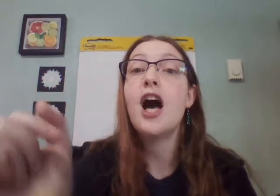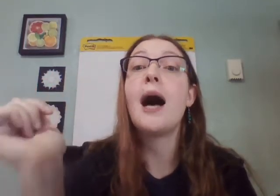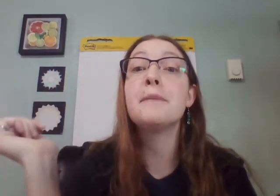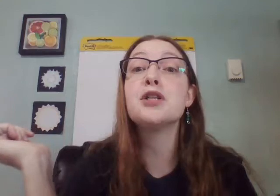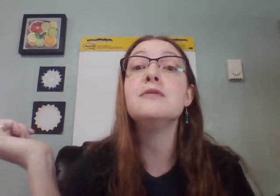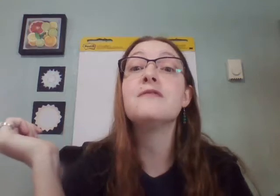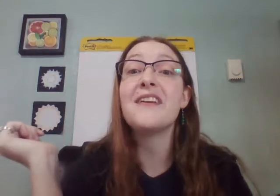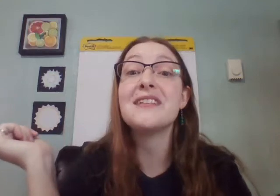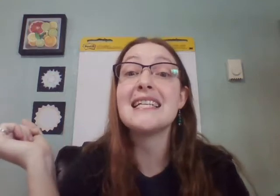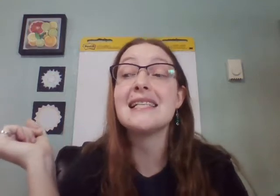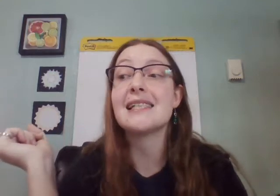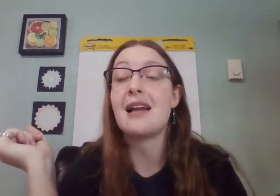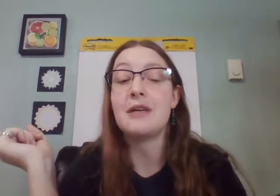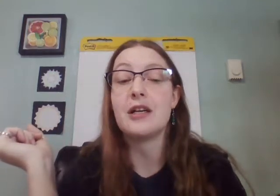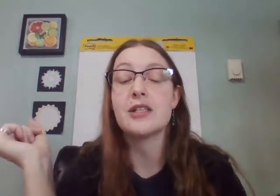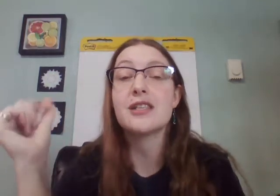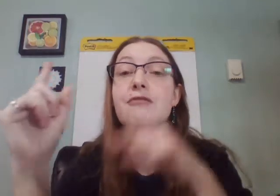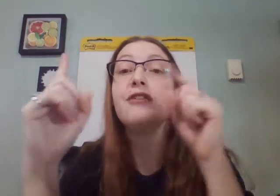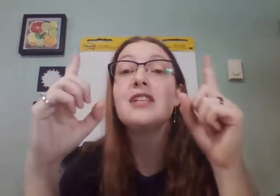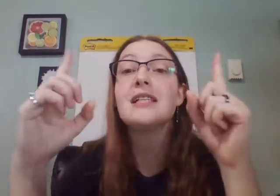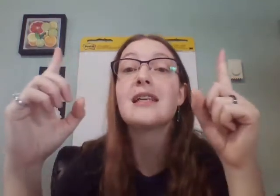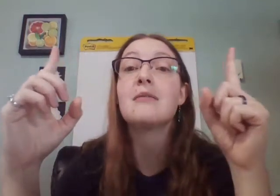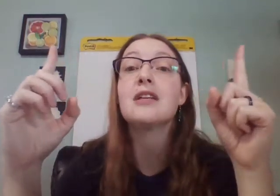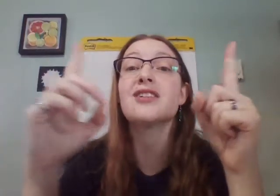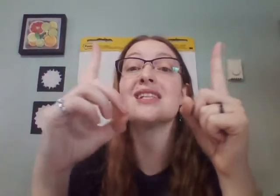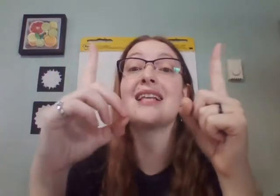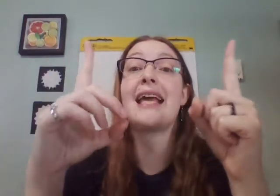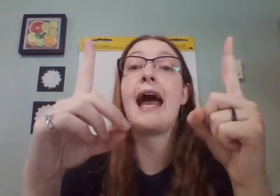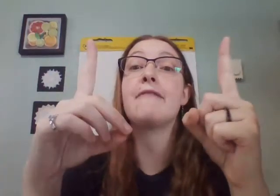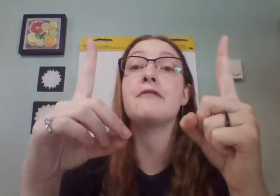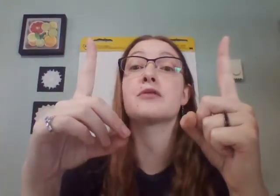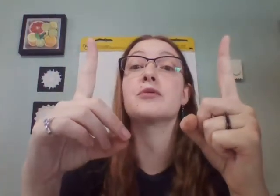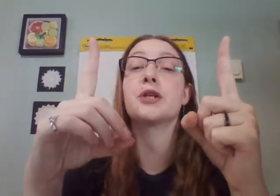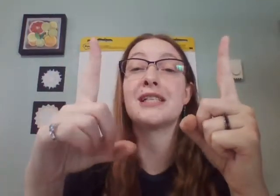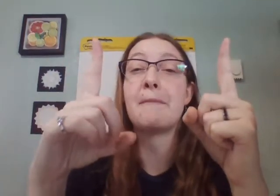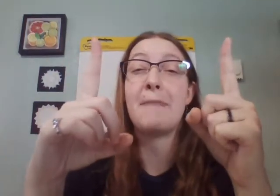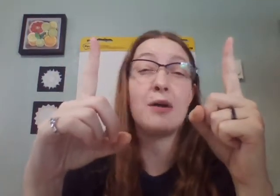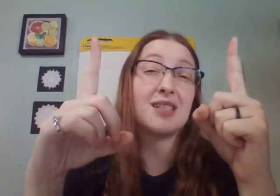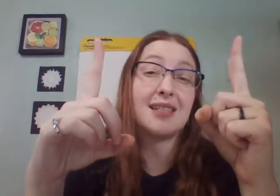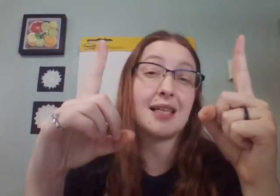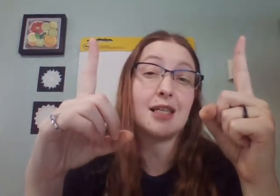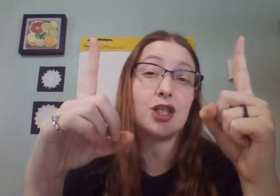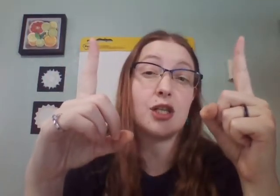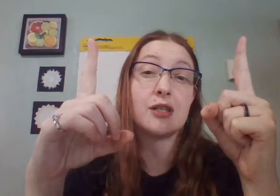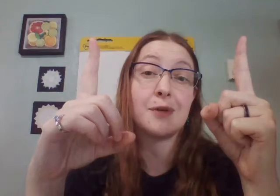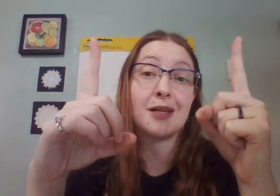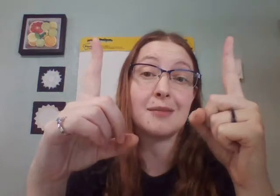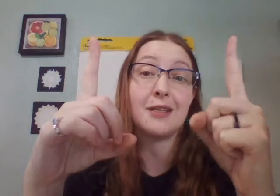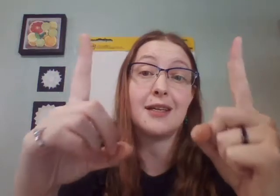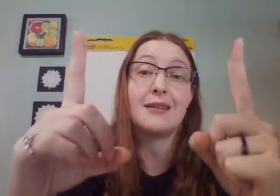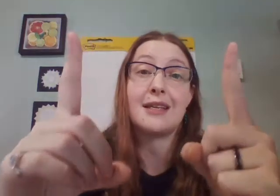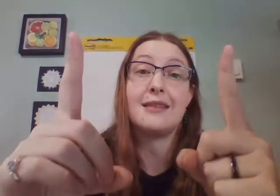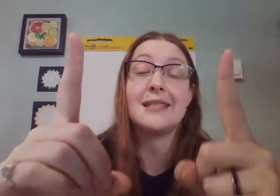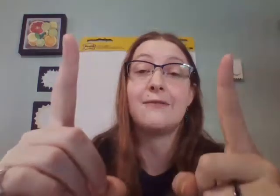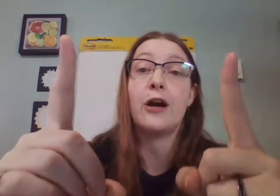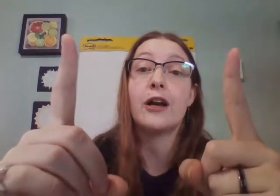up to 15 centimeters. 15 centimeters is like half of a ruler. It's about six inches approximately, like this far.